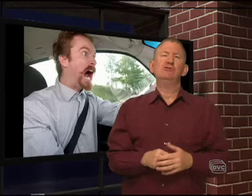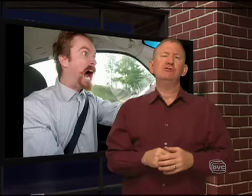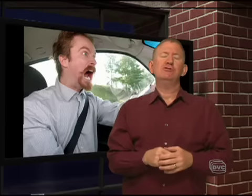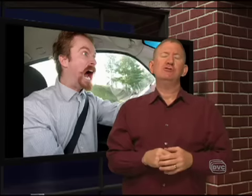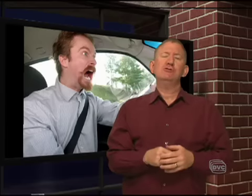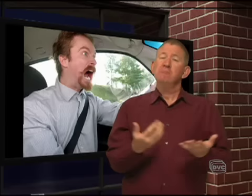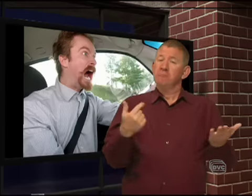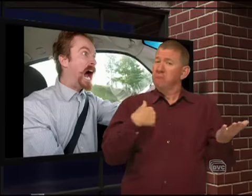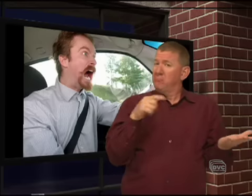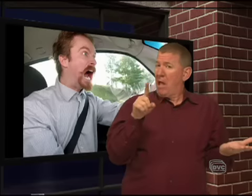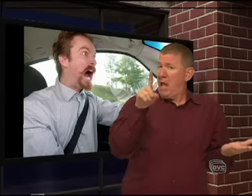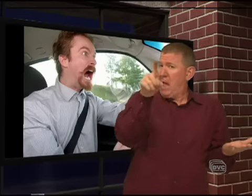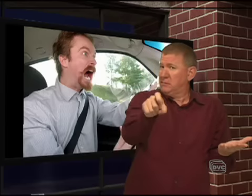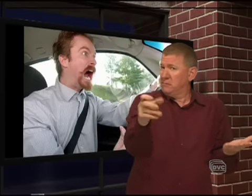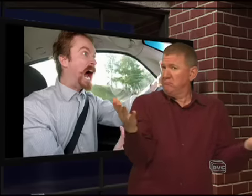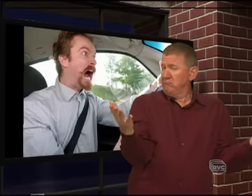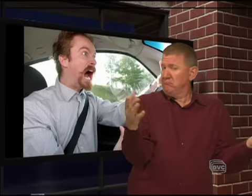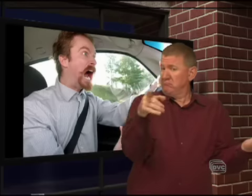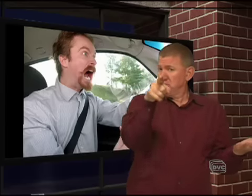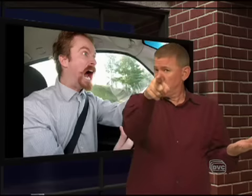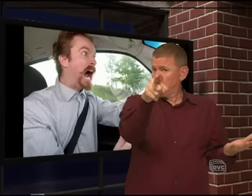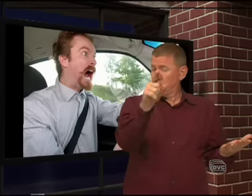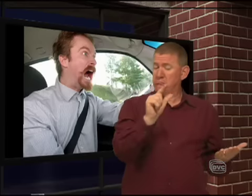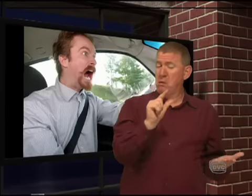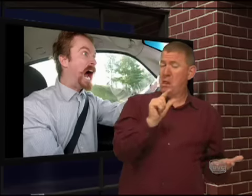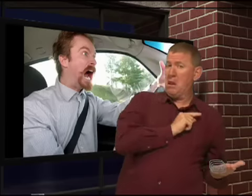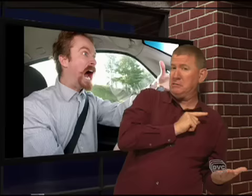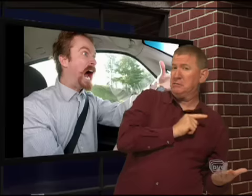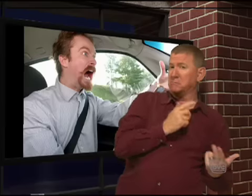So let me ask you, are you guilty or innocent?